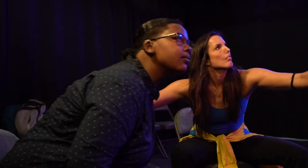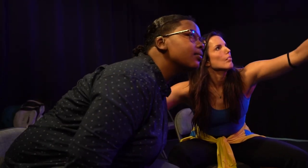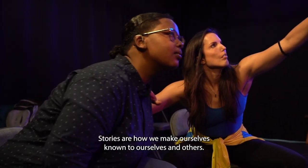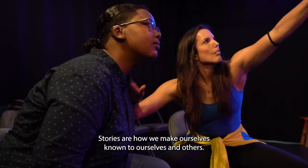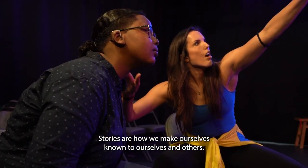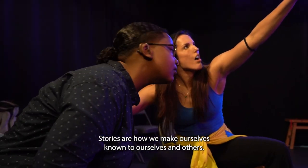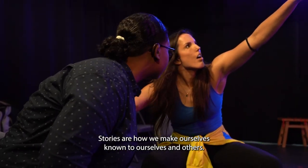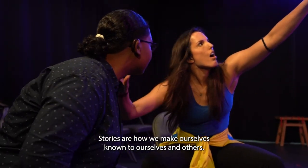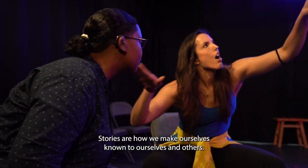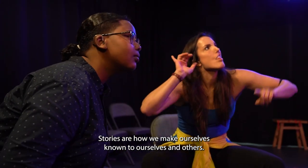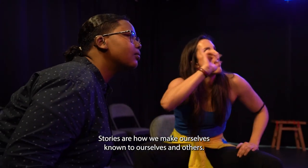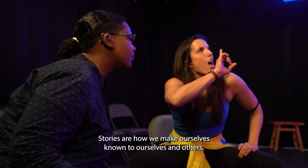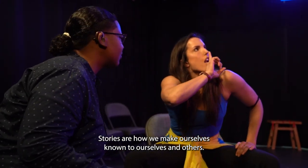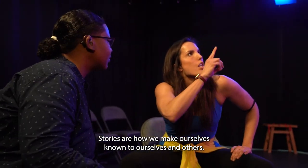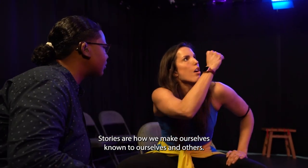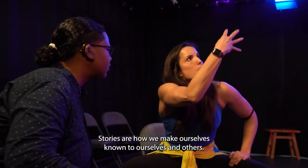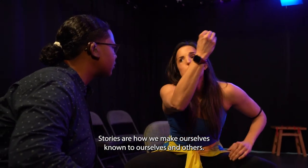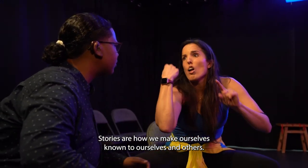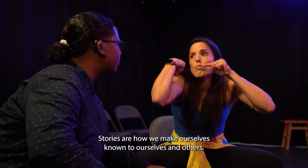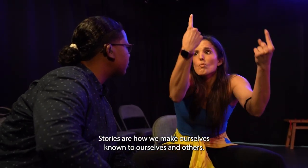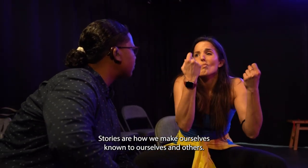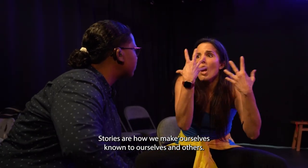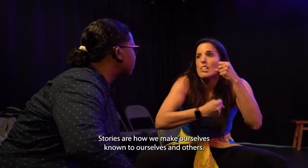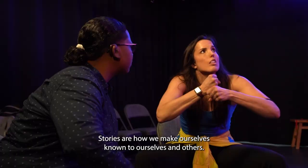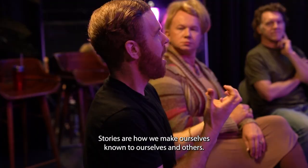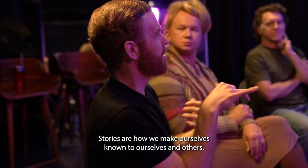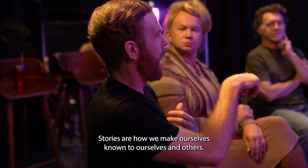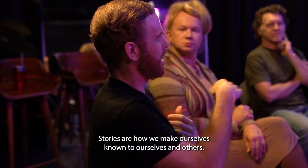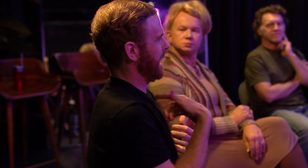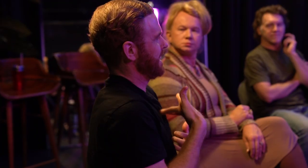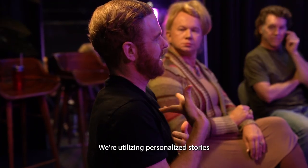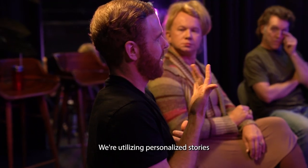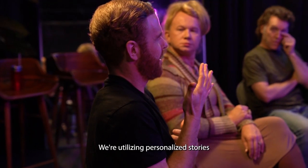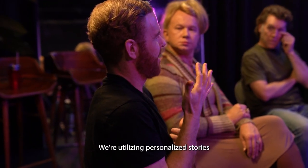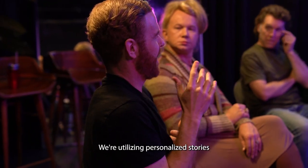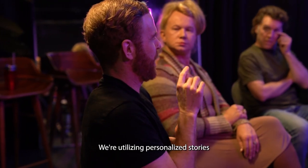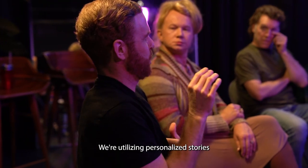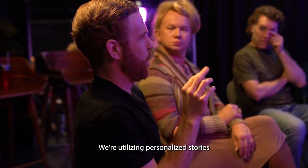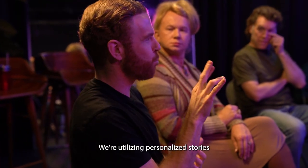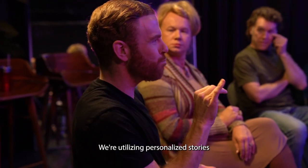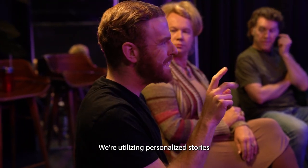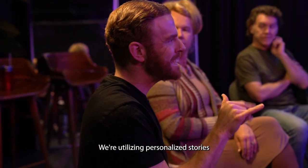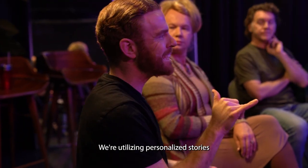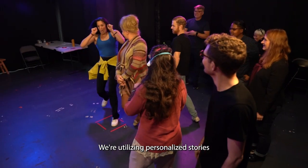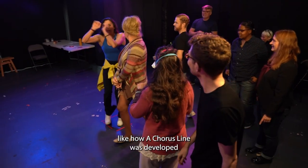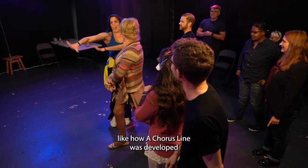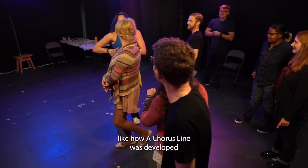Stories are how we make ourselves known to ourselves and others. We're utilizing personalized stories, like how